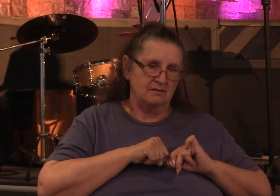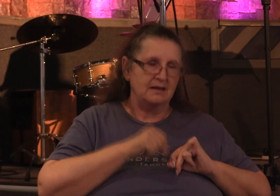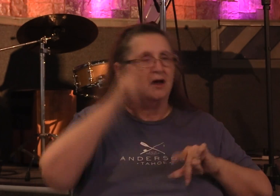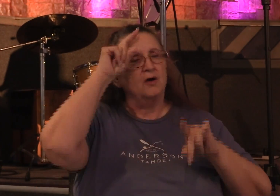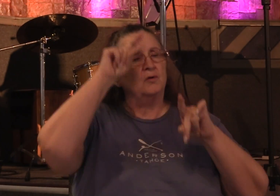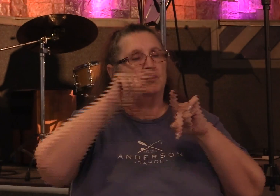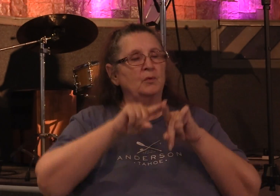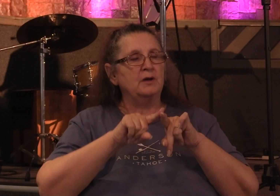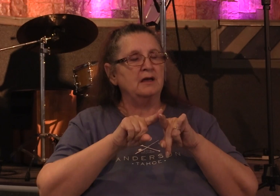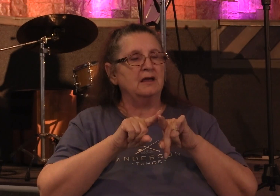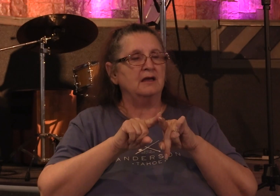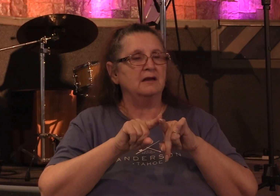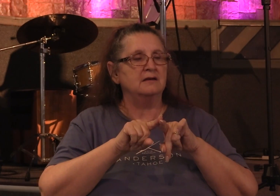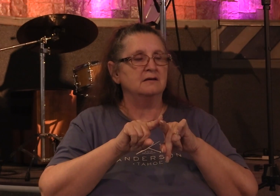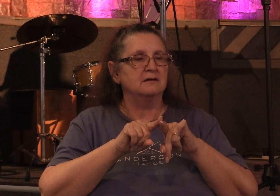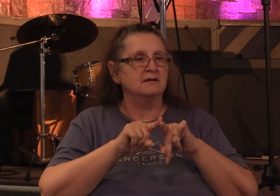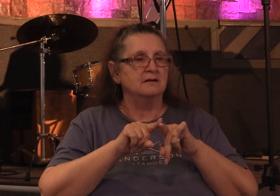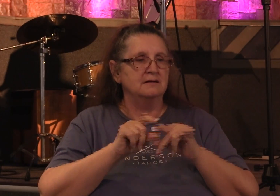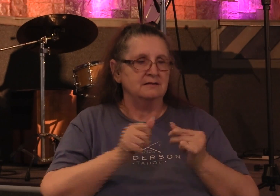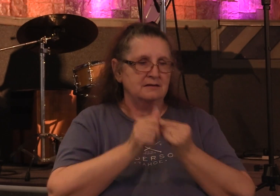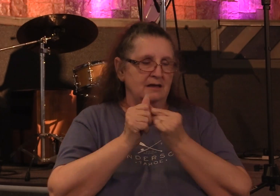to test the spirit of the Lord